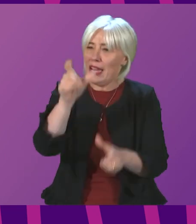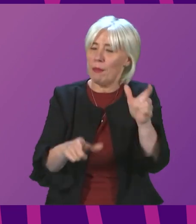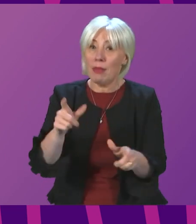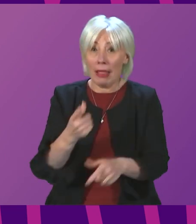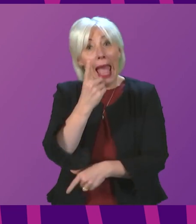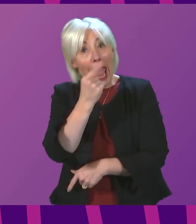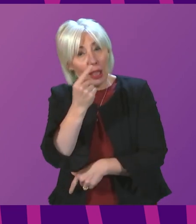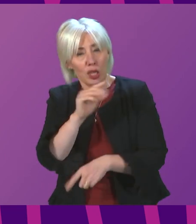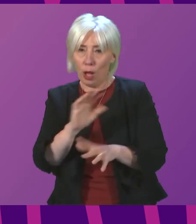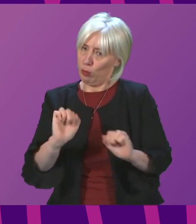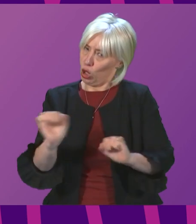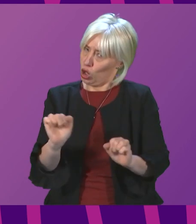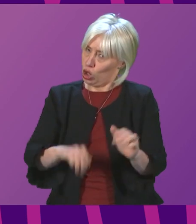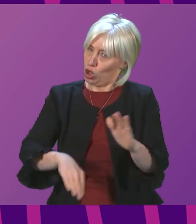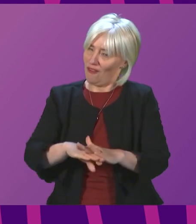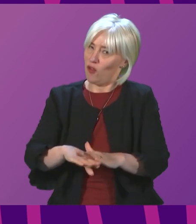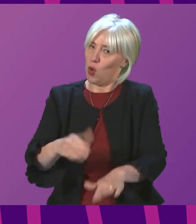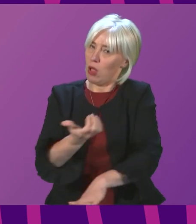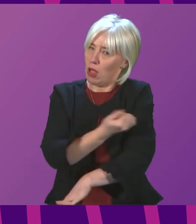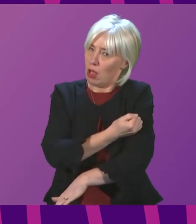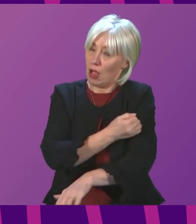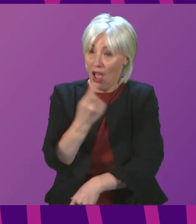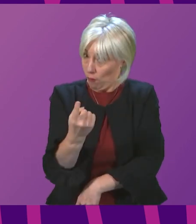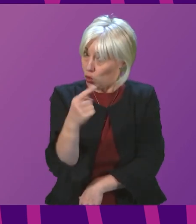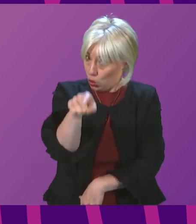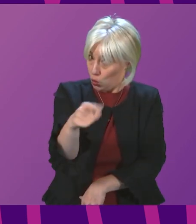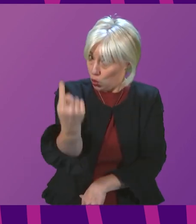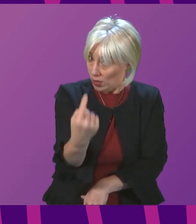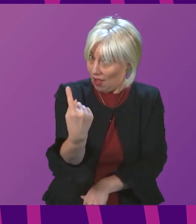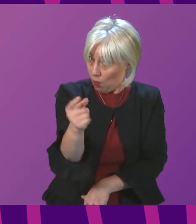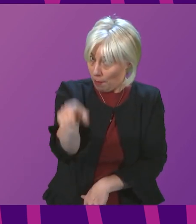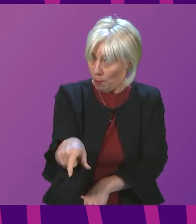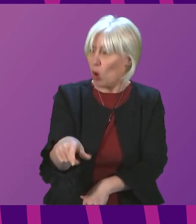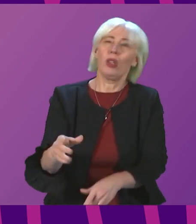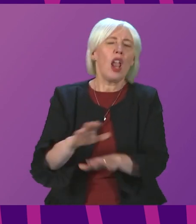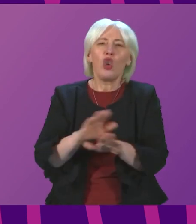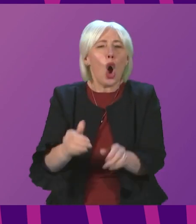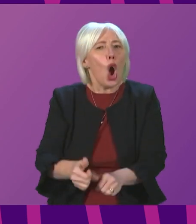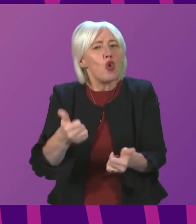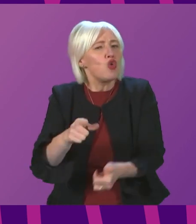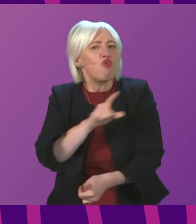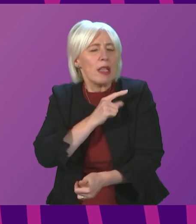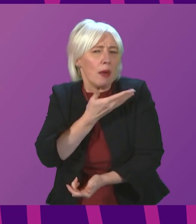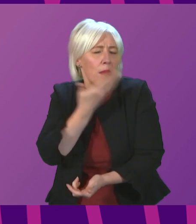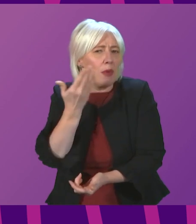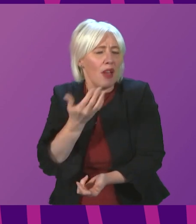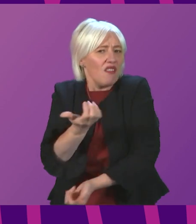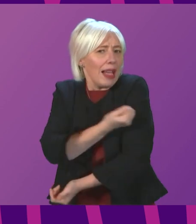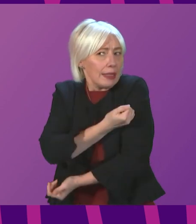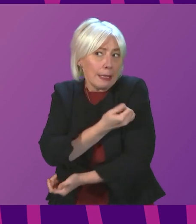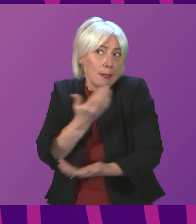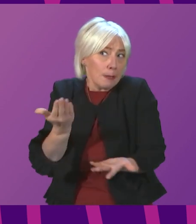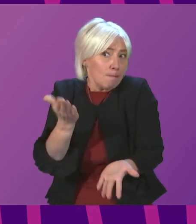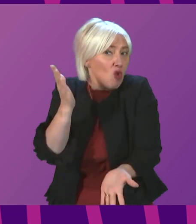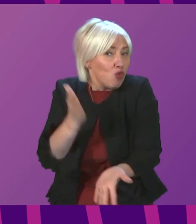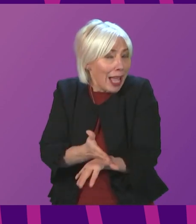not yet fully vaccinated. If you are one of them and if you have no good reason not to be vaccinated, the reality is